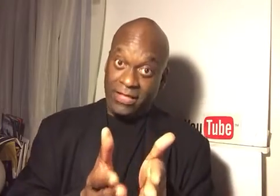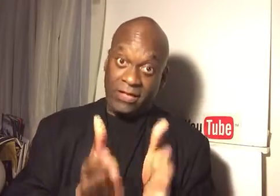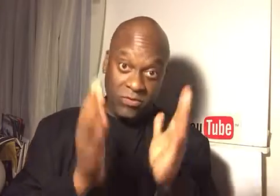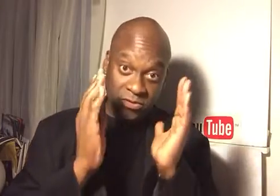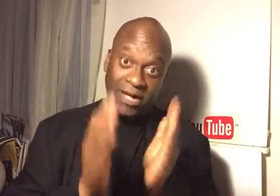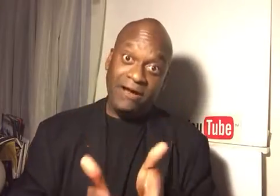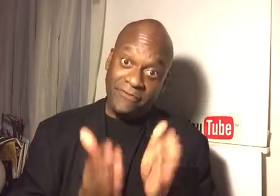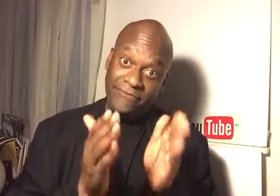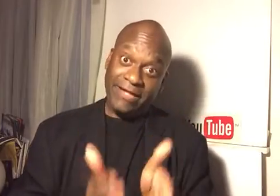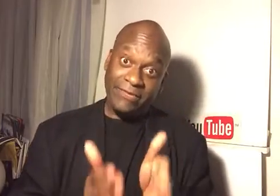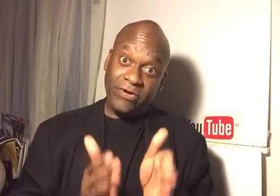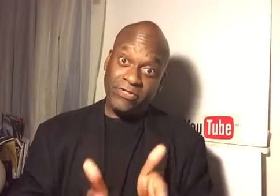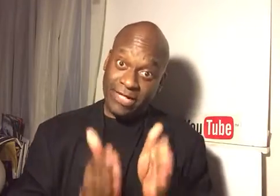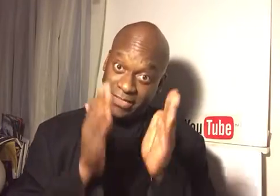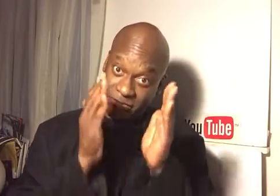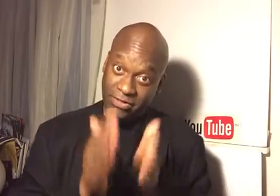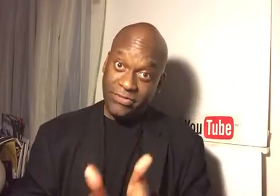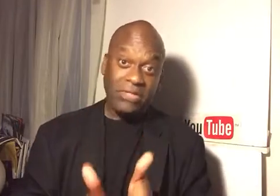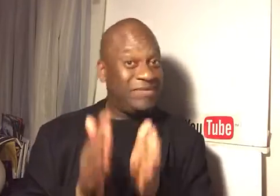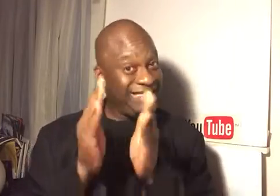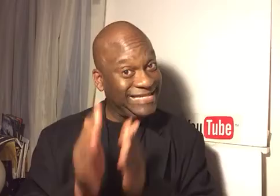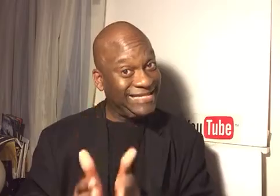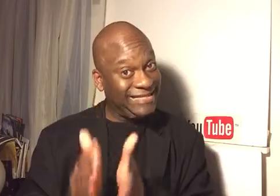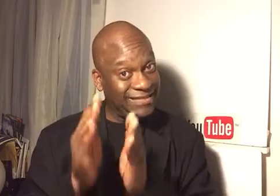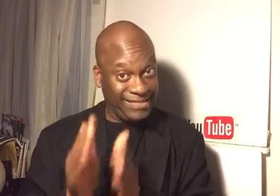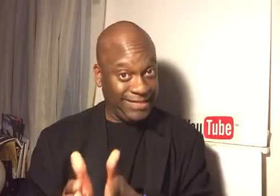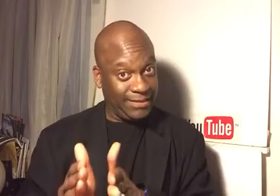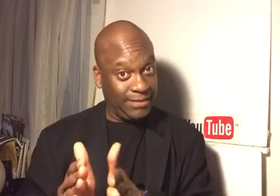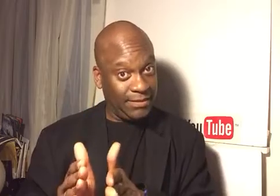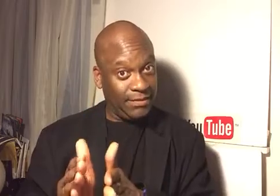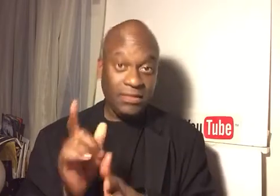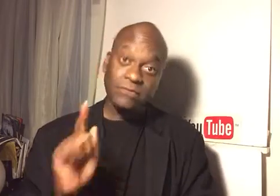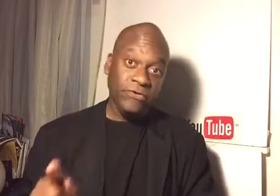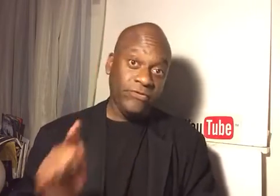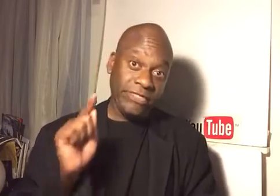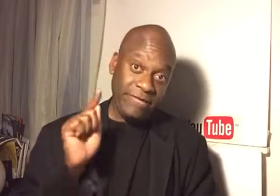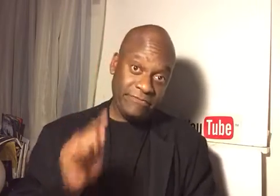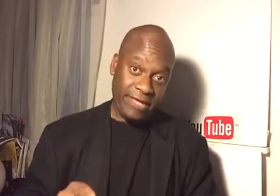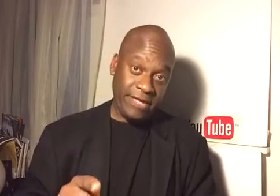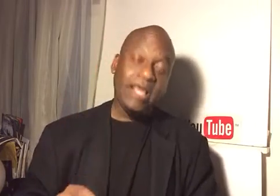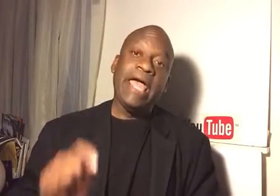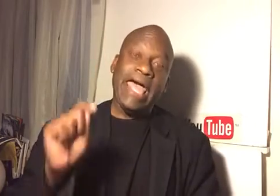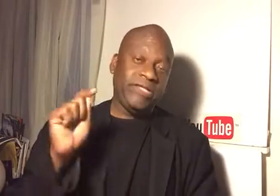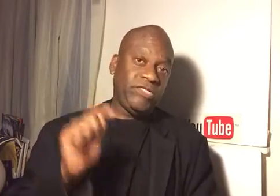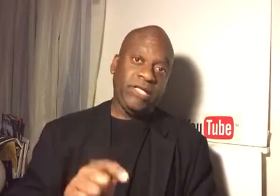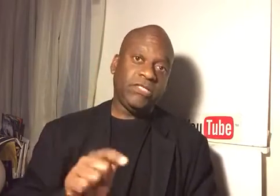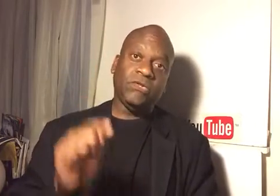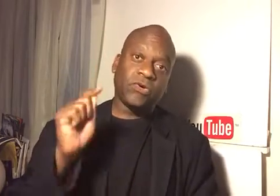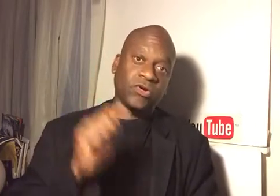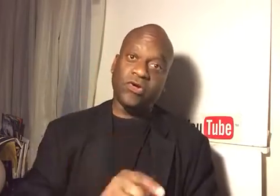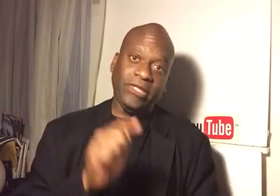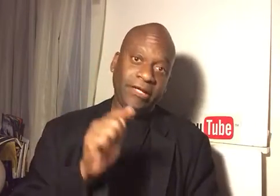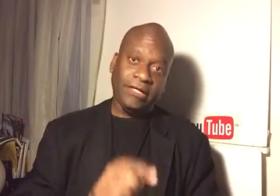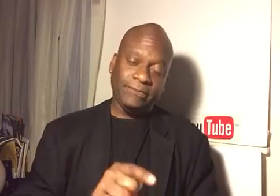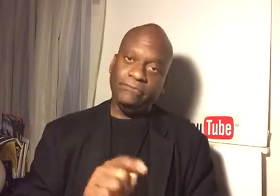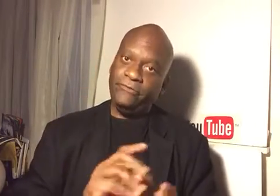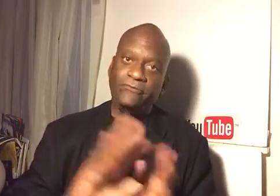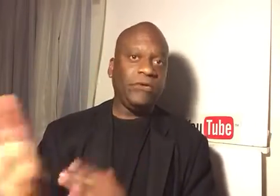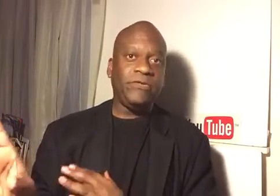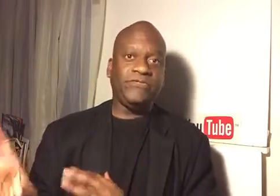Who loved the fact that Mark Jackson was coaching, but didn't like the moves that he made. And said so early on, before he was